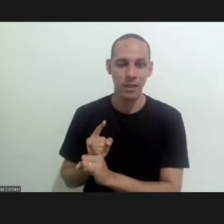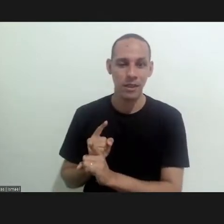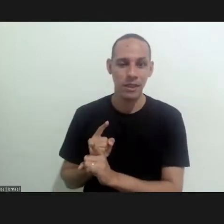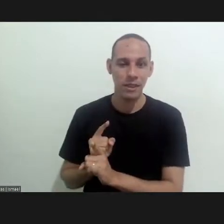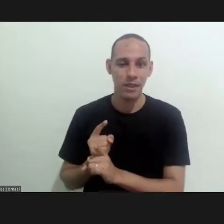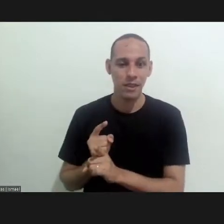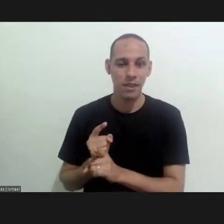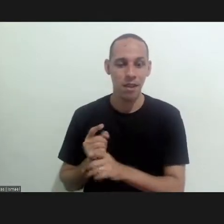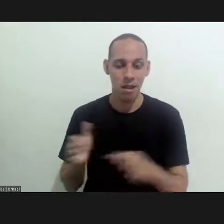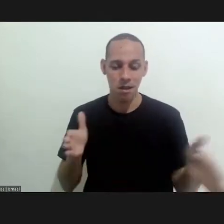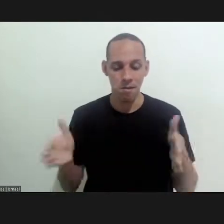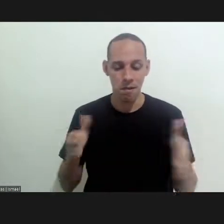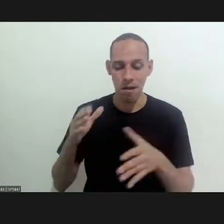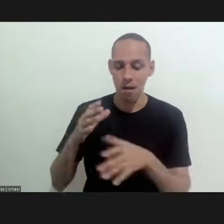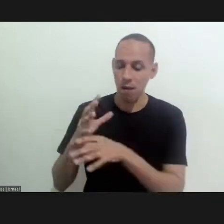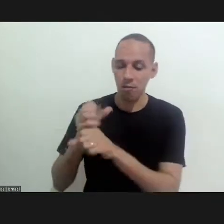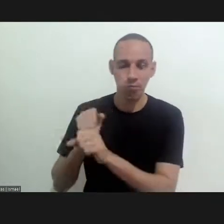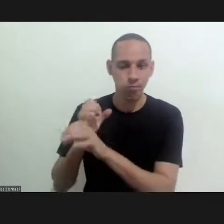those